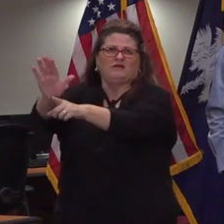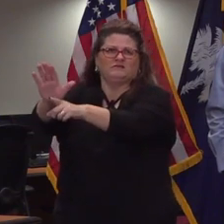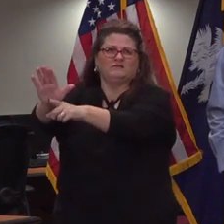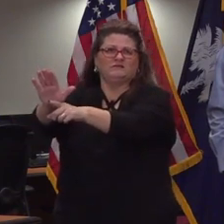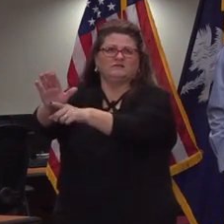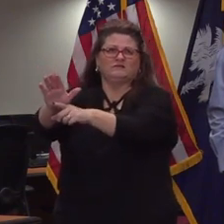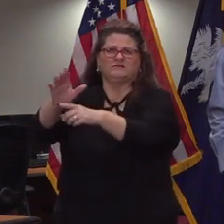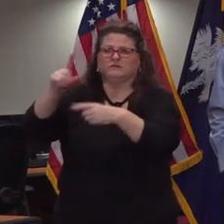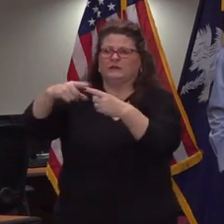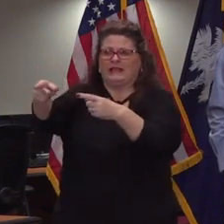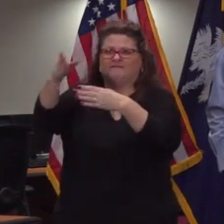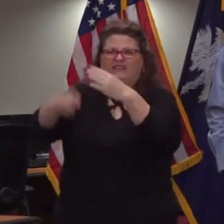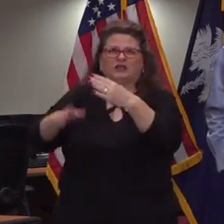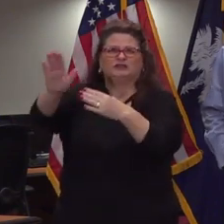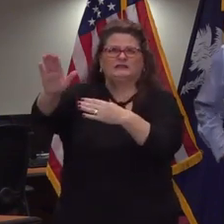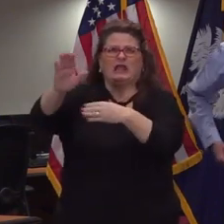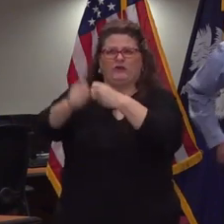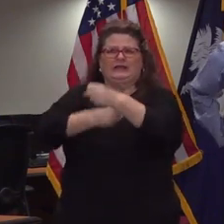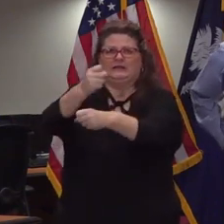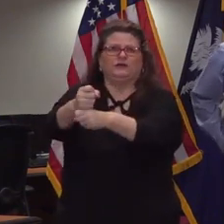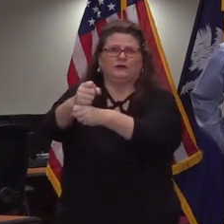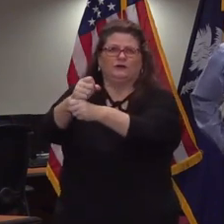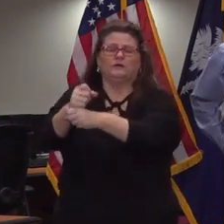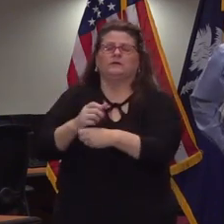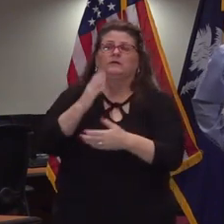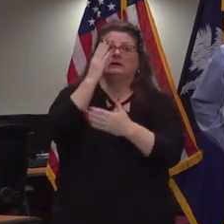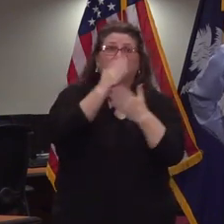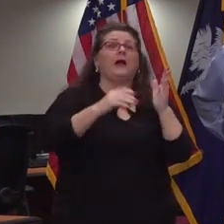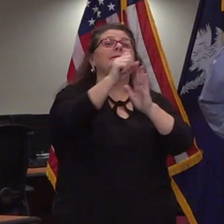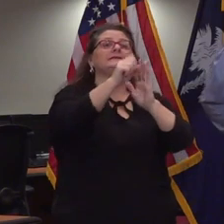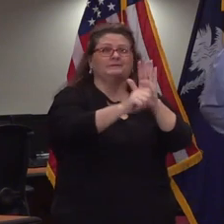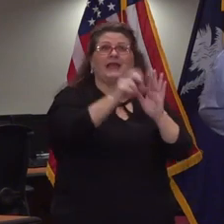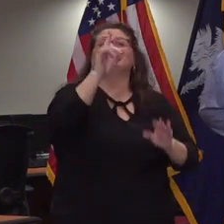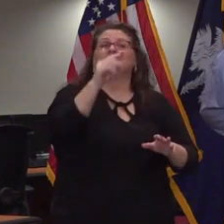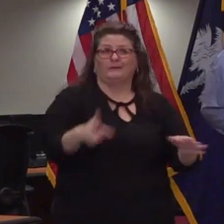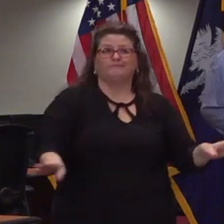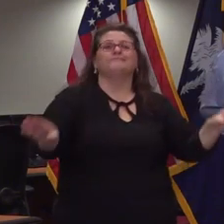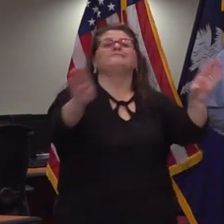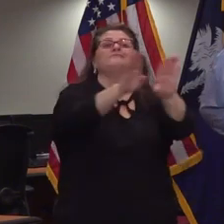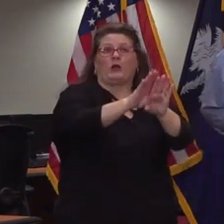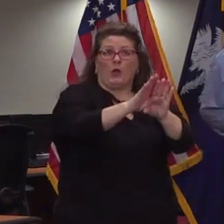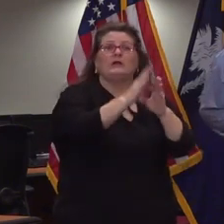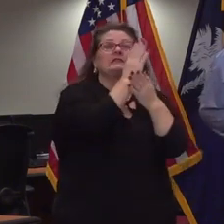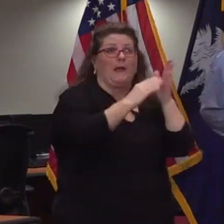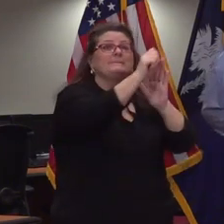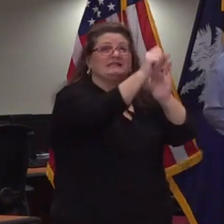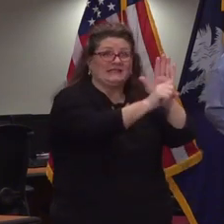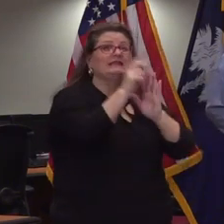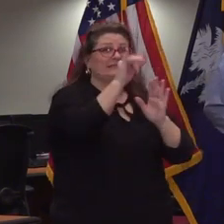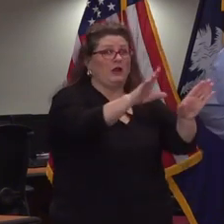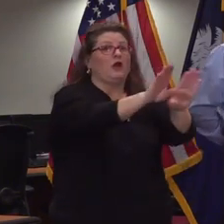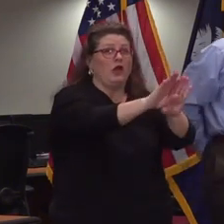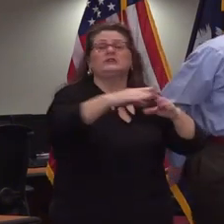finish out their regular calendar year there are some states who have closed down all learning uh we did not think that was